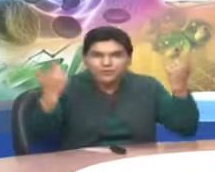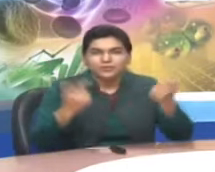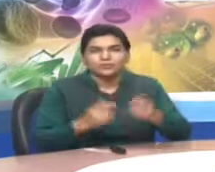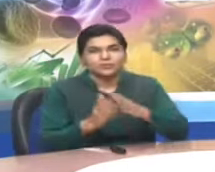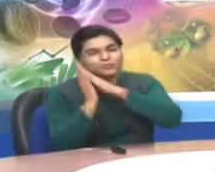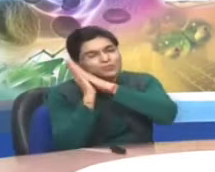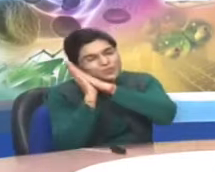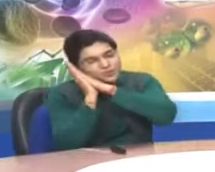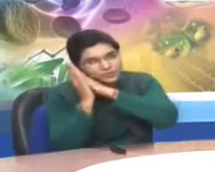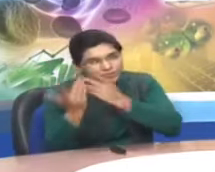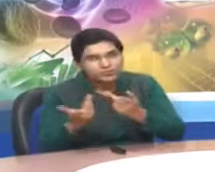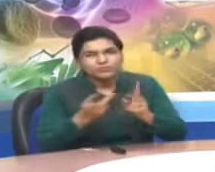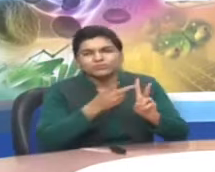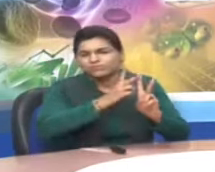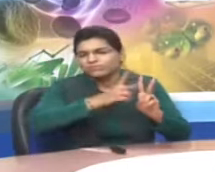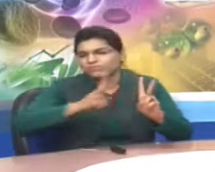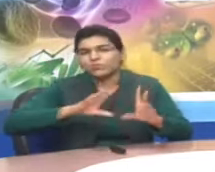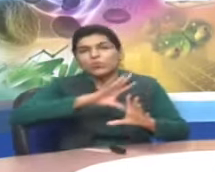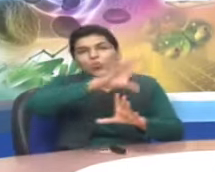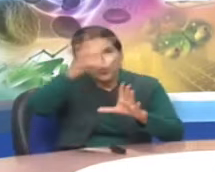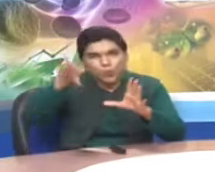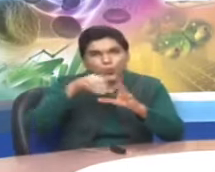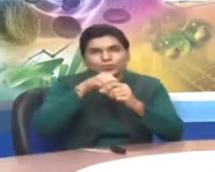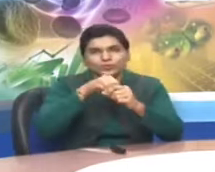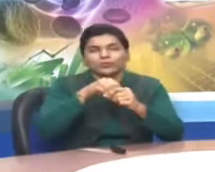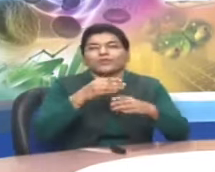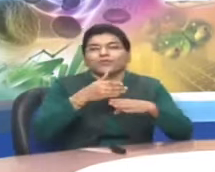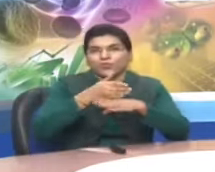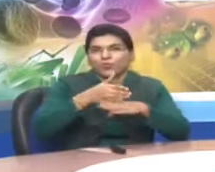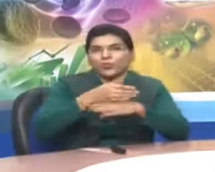cupboards, bed. All these are furniture.